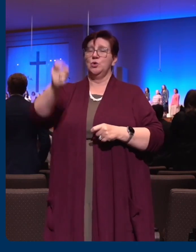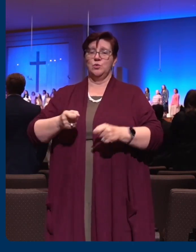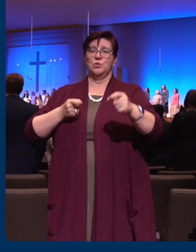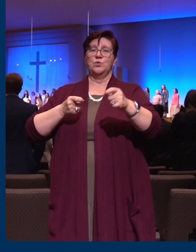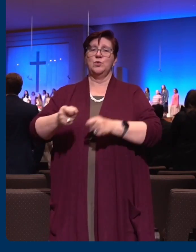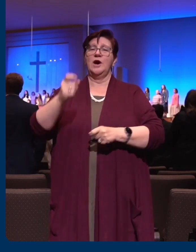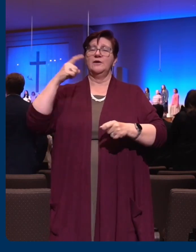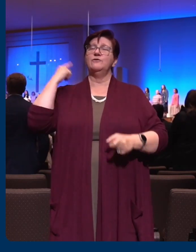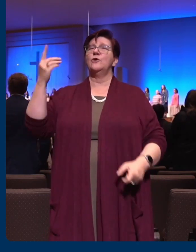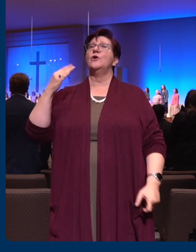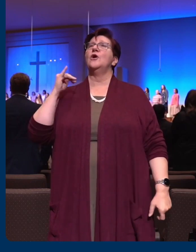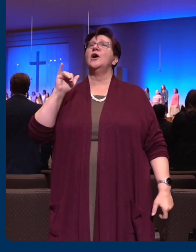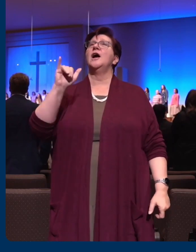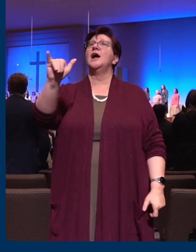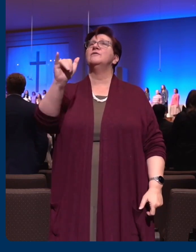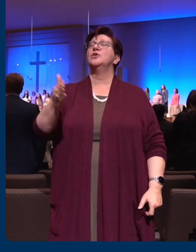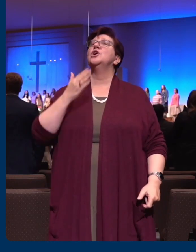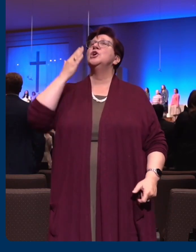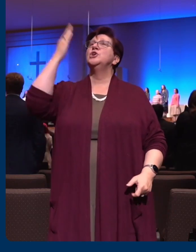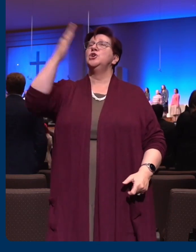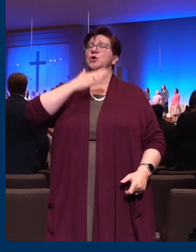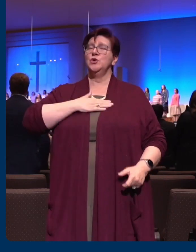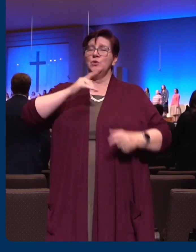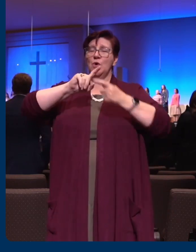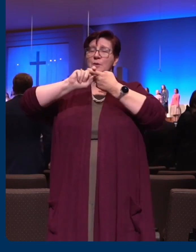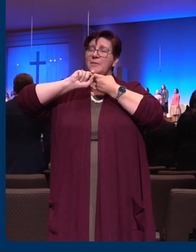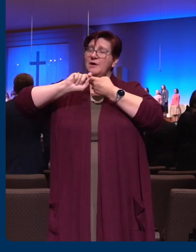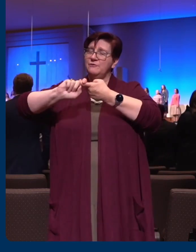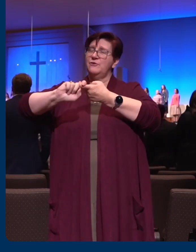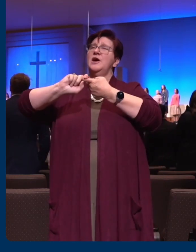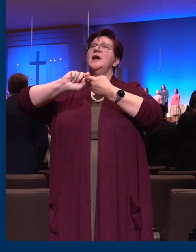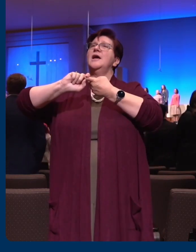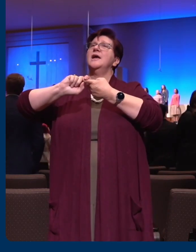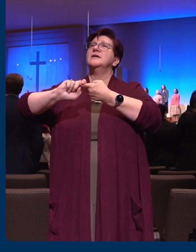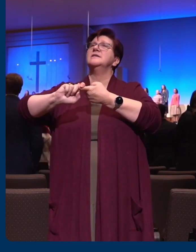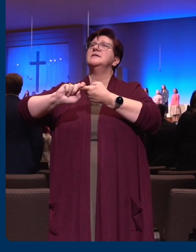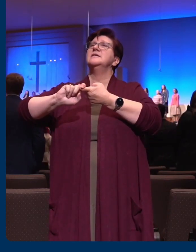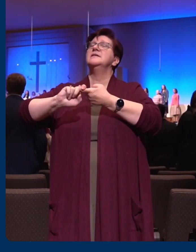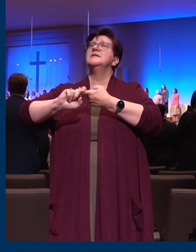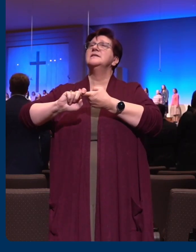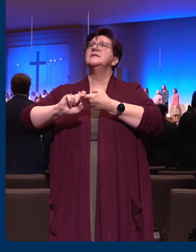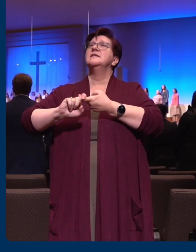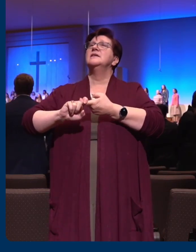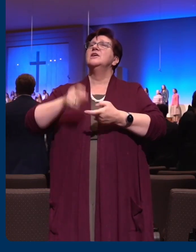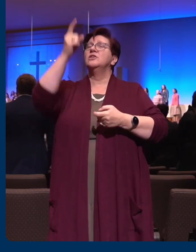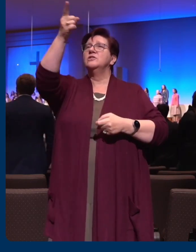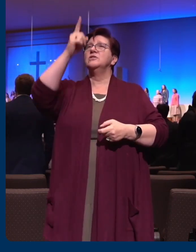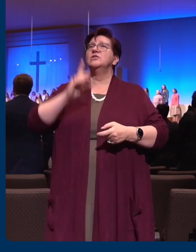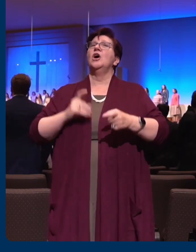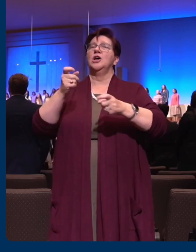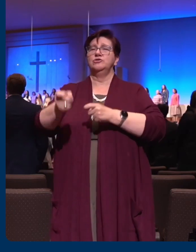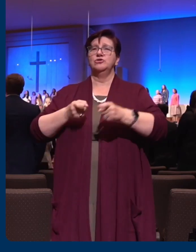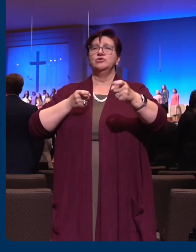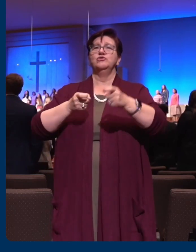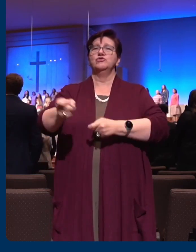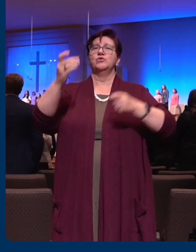reigns forever, he is a friend of mine, the God of angel